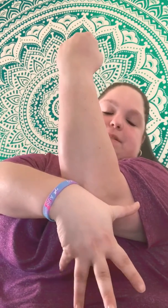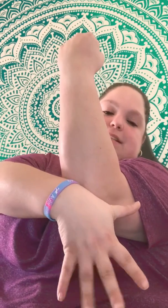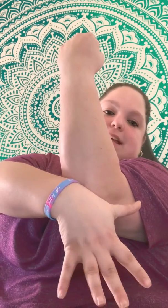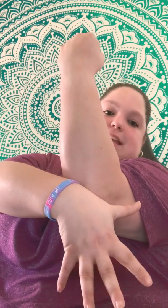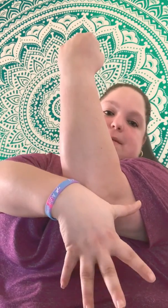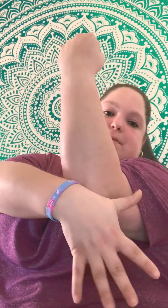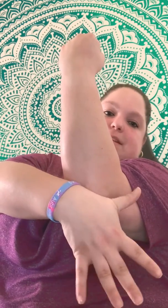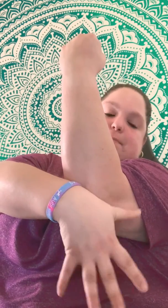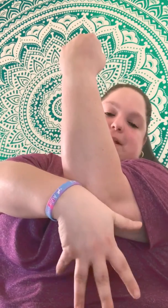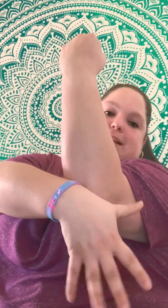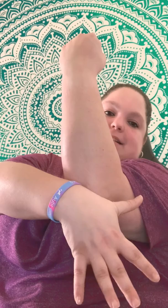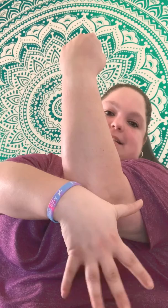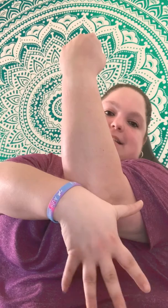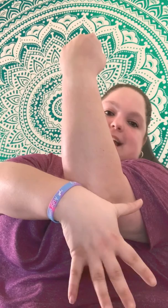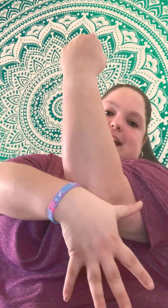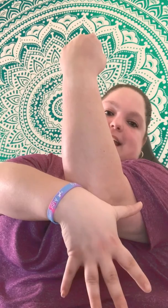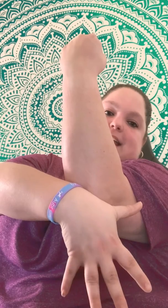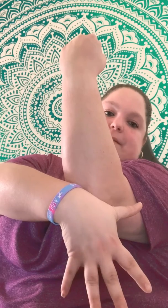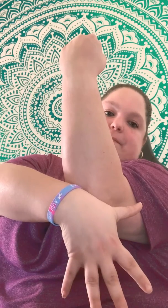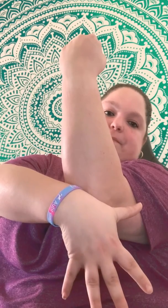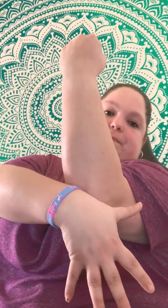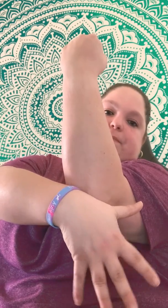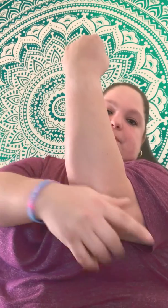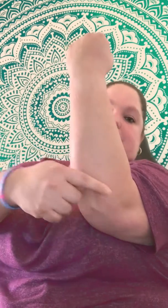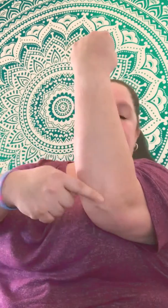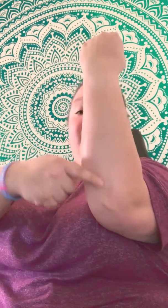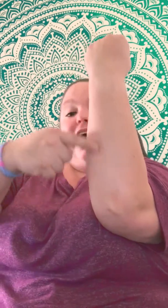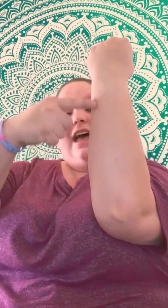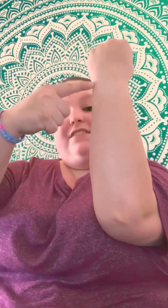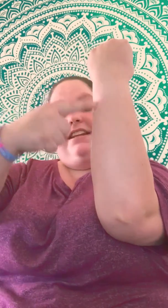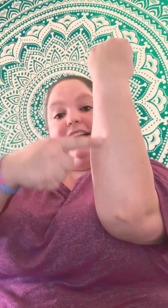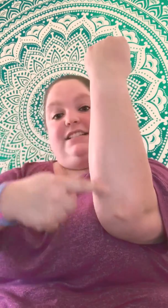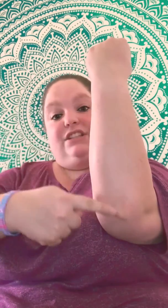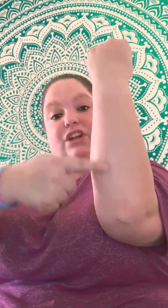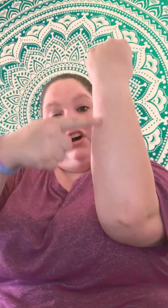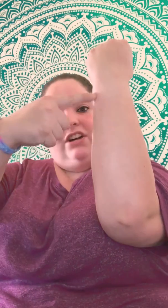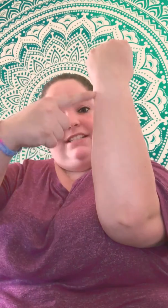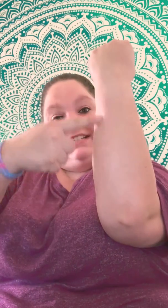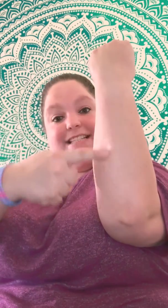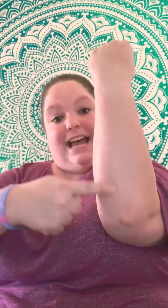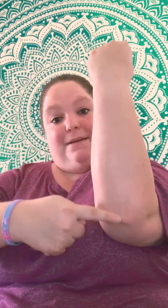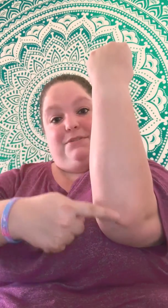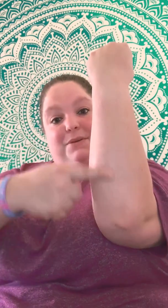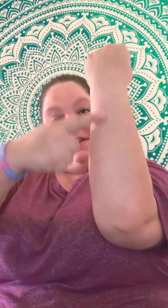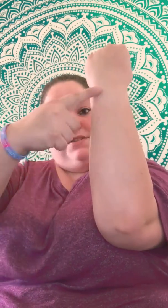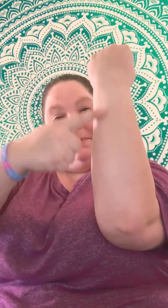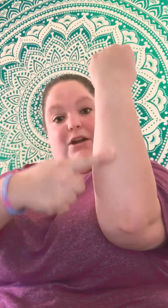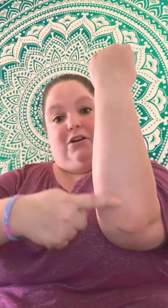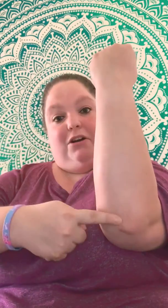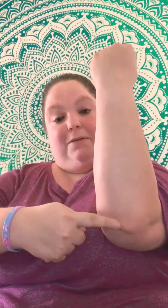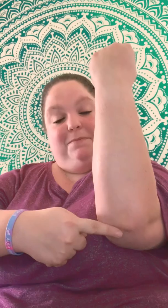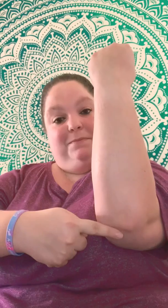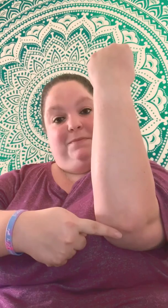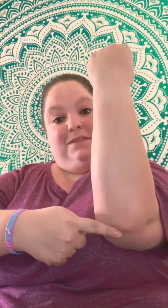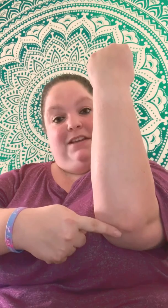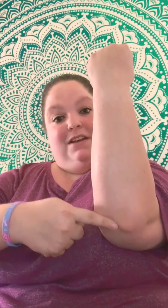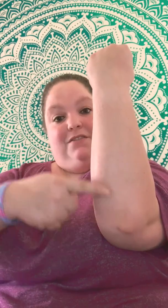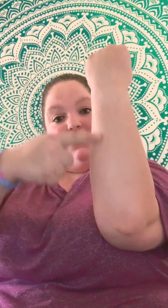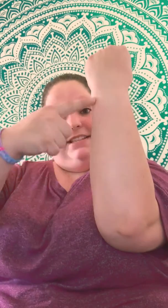keep this plant steady. I have a nice long stem, so I use my arm for the